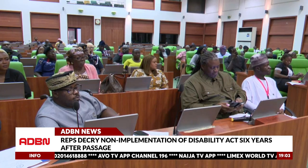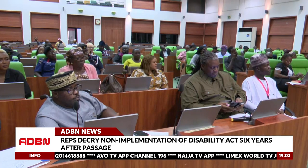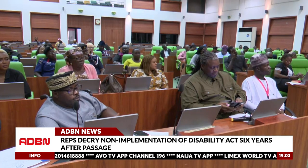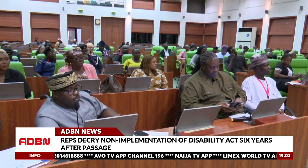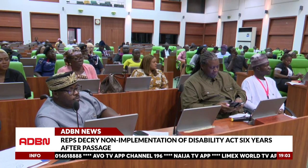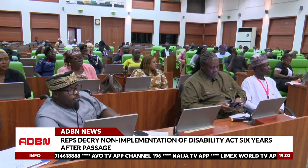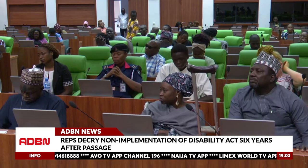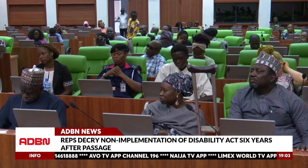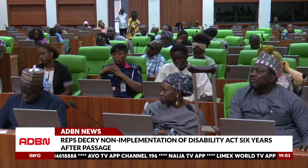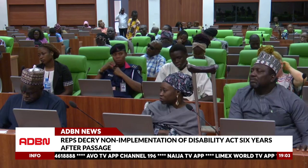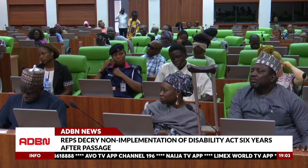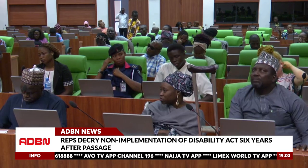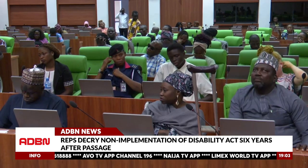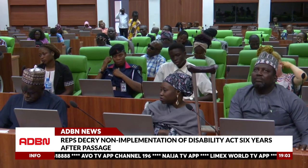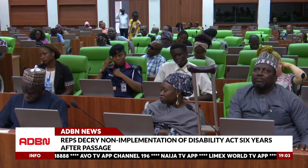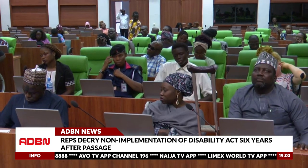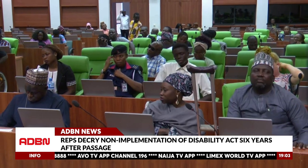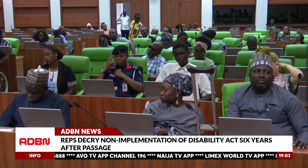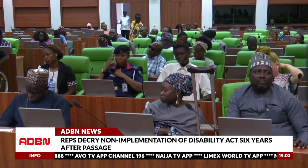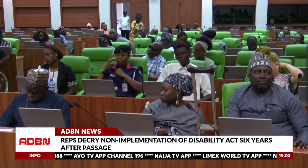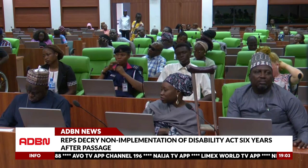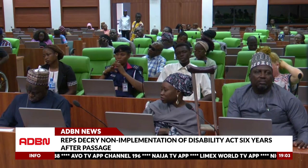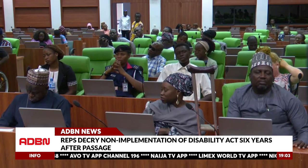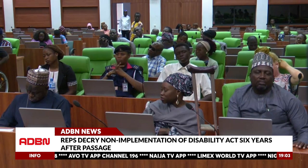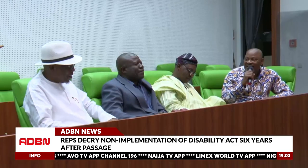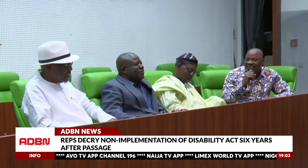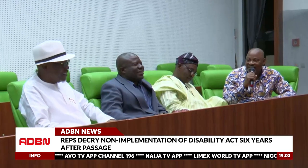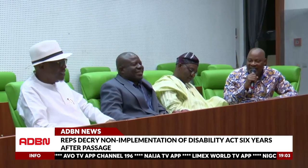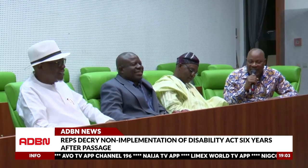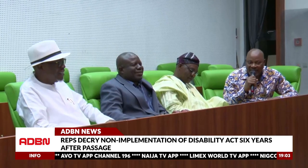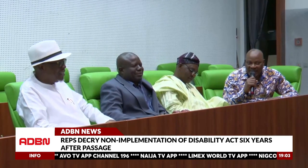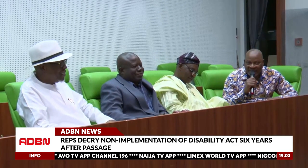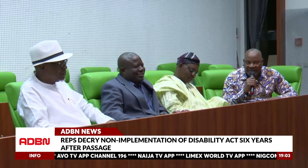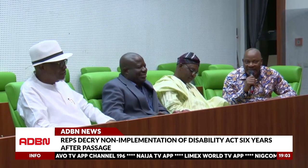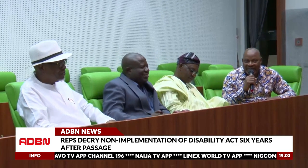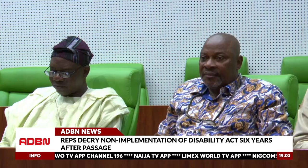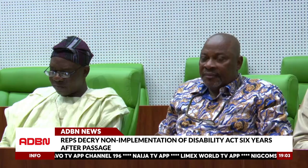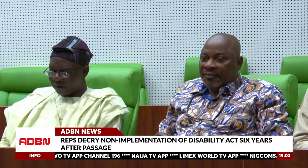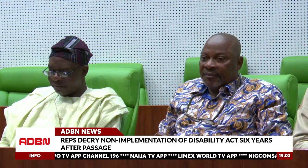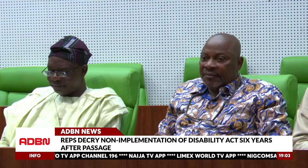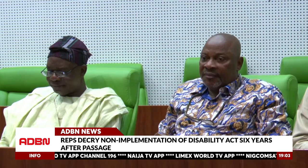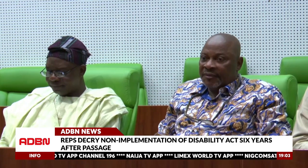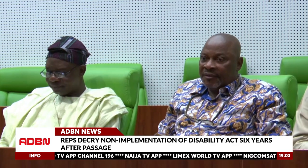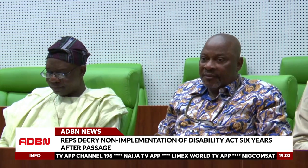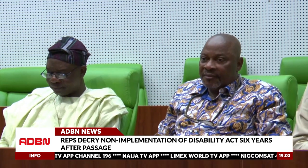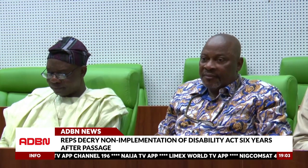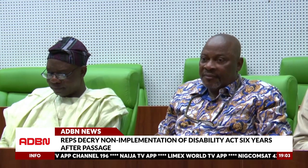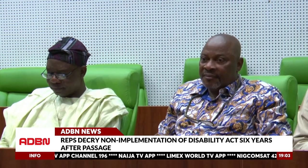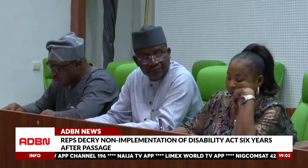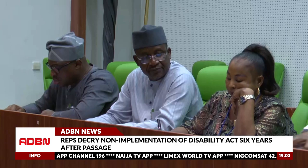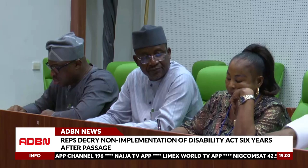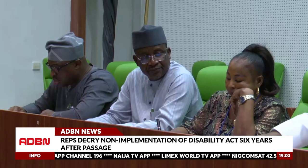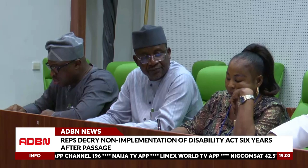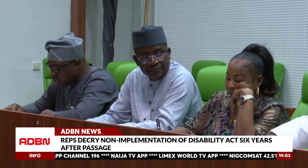Nigerians, including leaders of government agencies, perceived the Act, signed into law in 2018